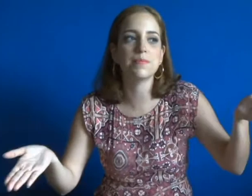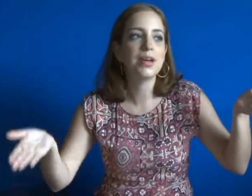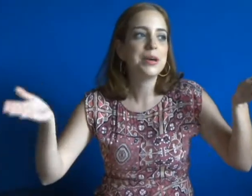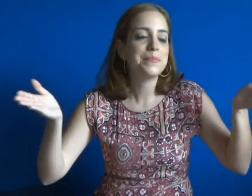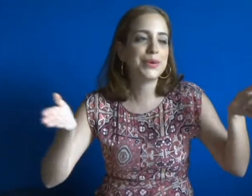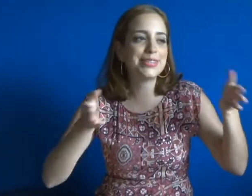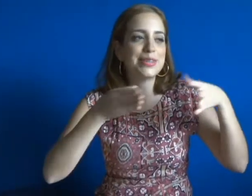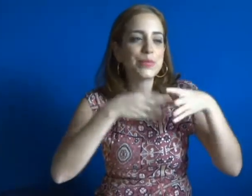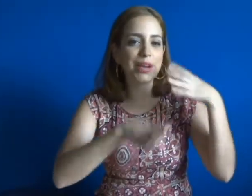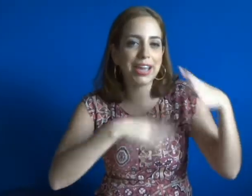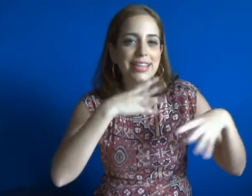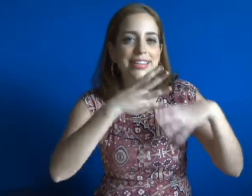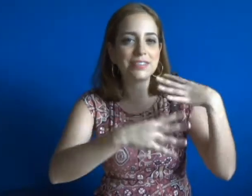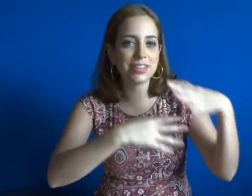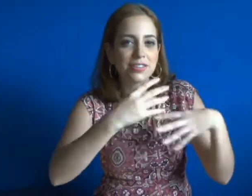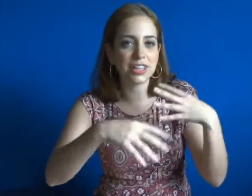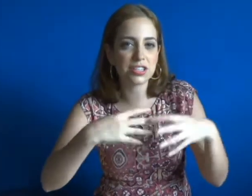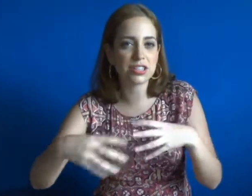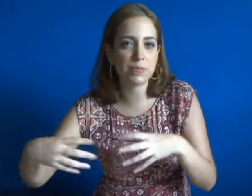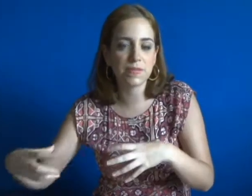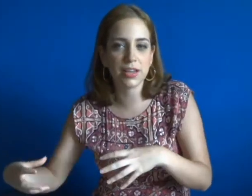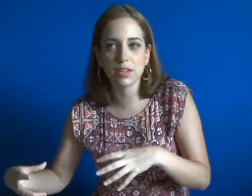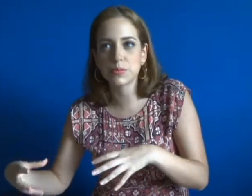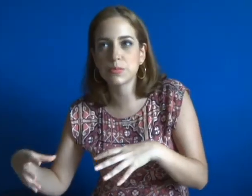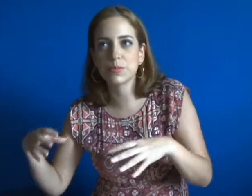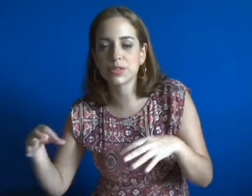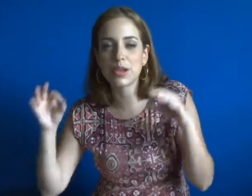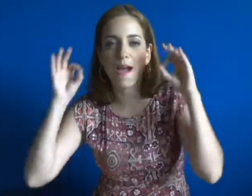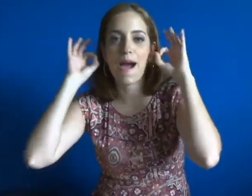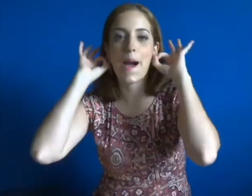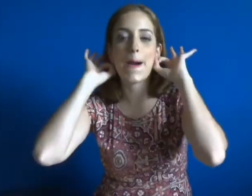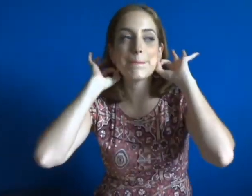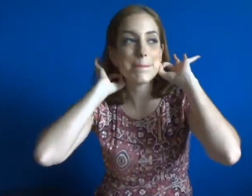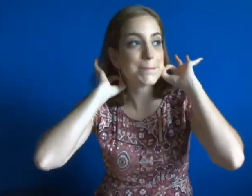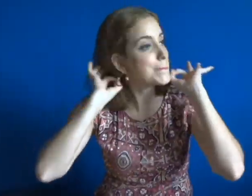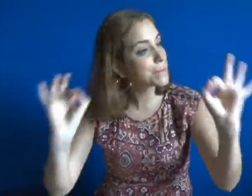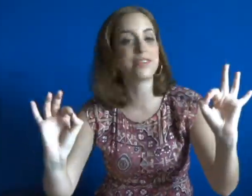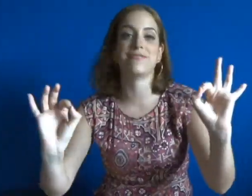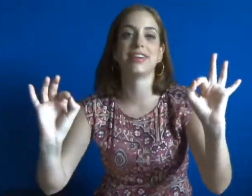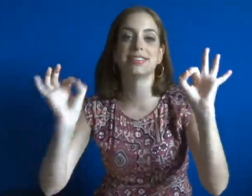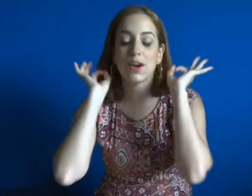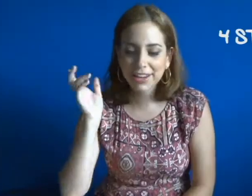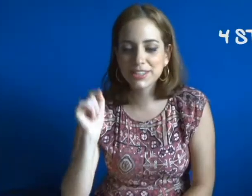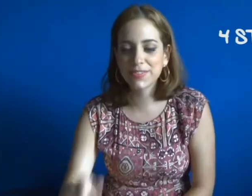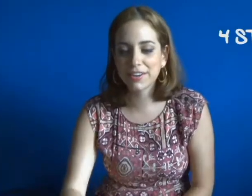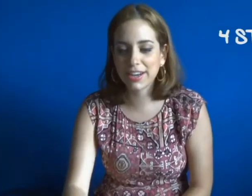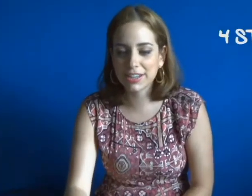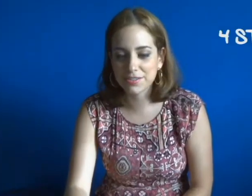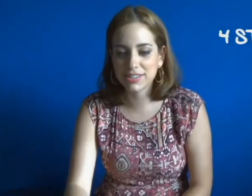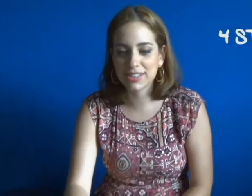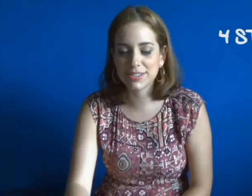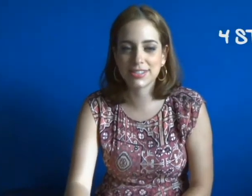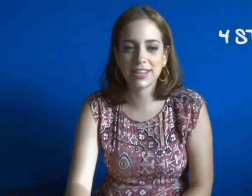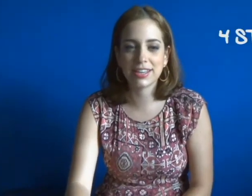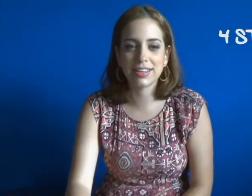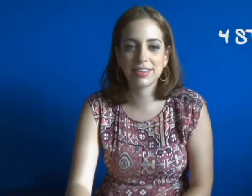him. But the way their relationship develops was perfect. And it's very interesting to see,